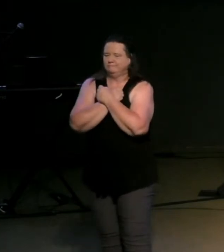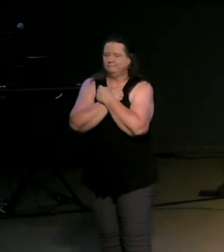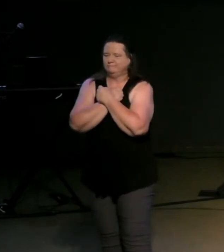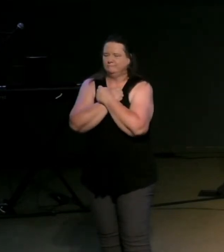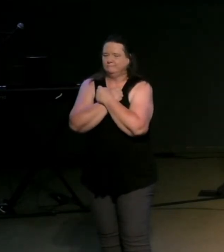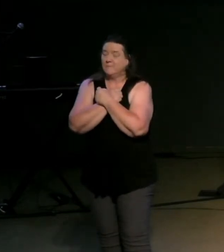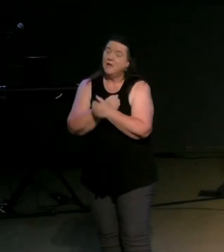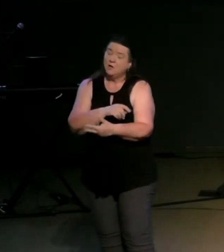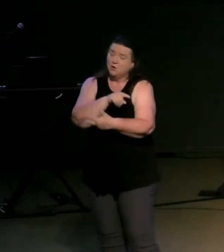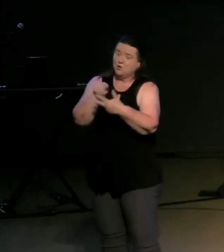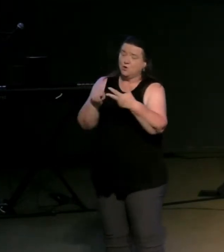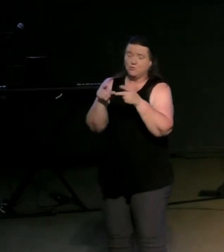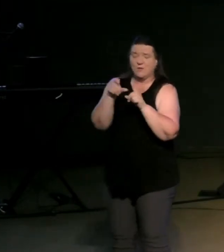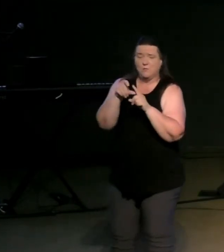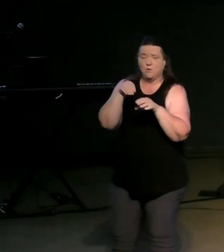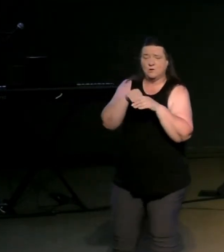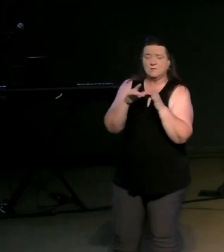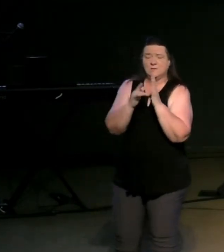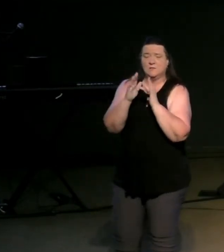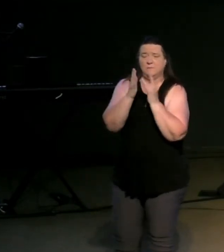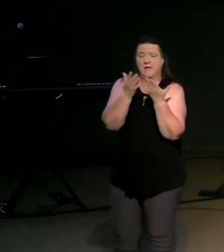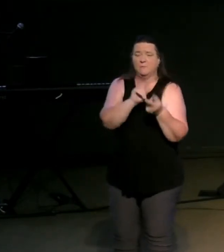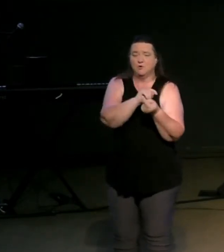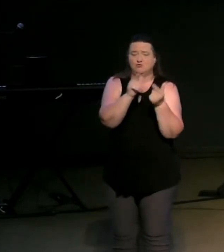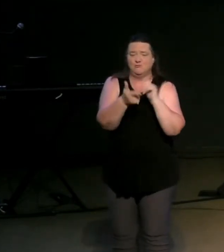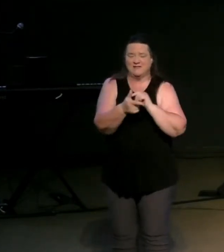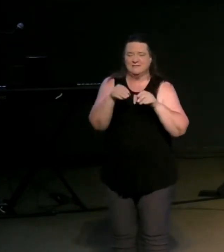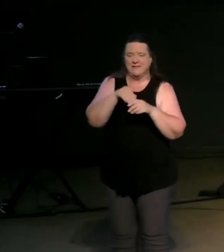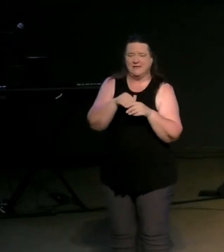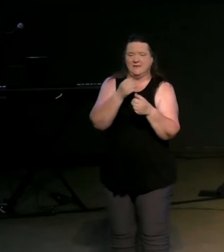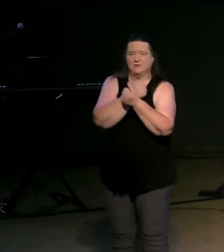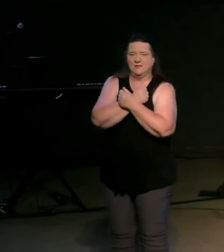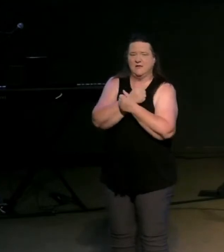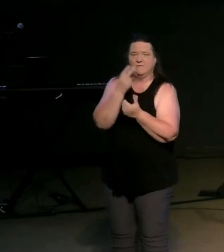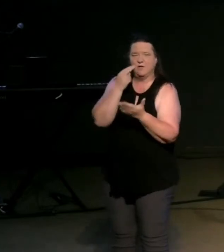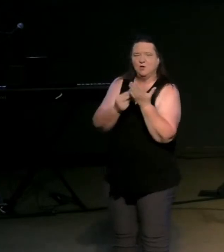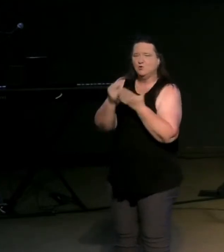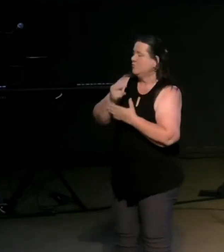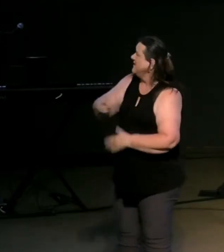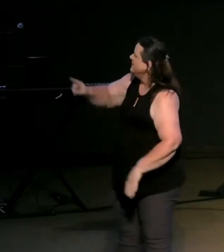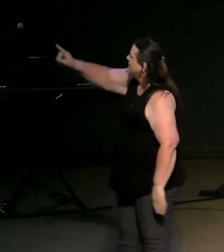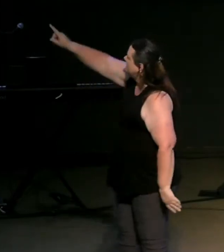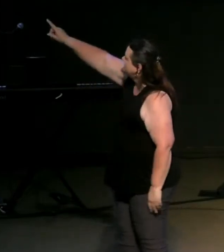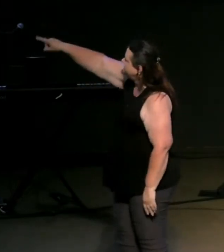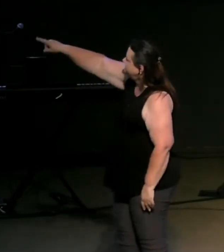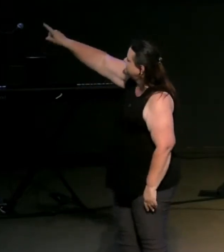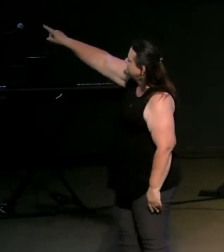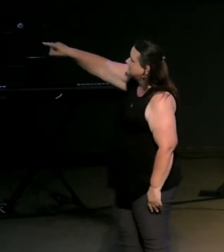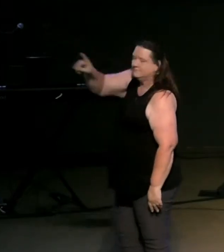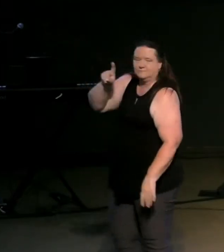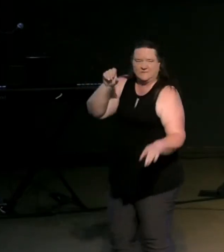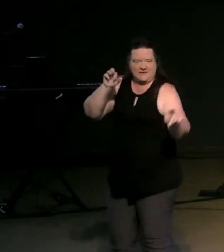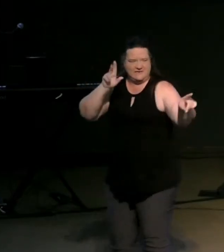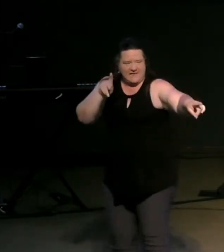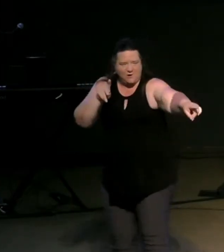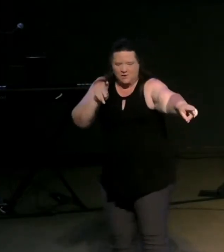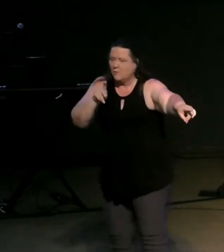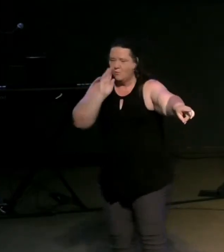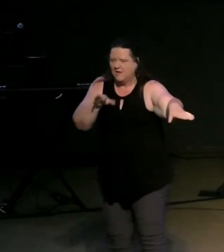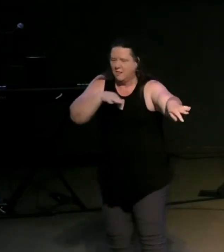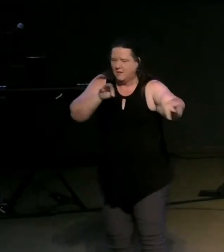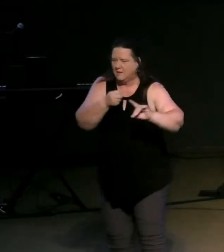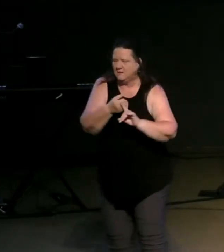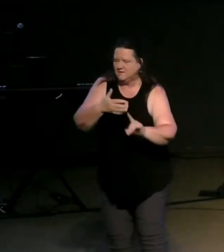three words in the bible often translated to love just a review for us uh you can see pastor derrick for a thorough review in class